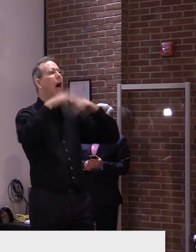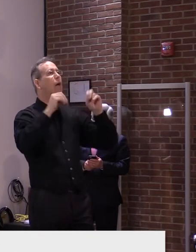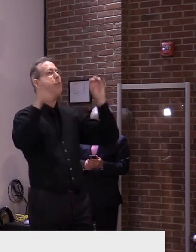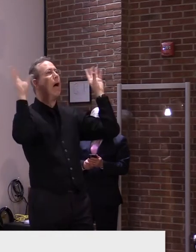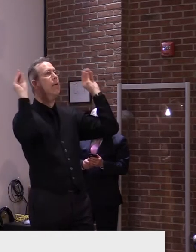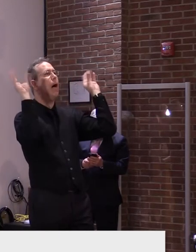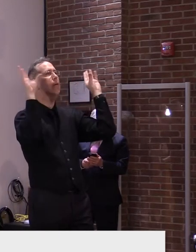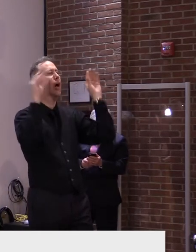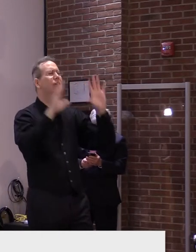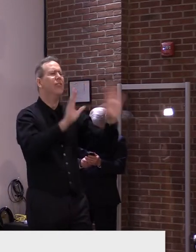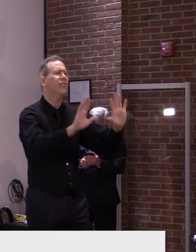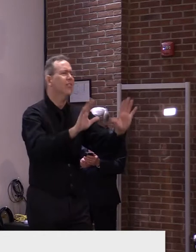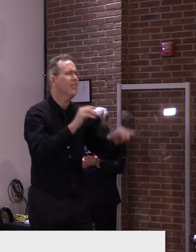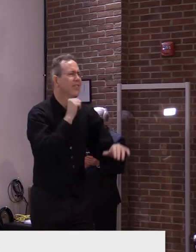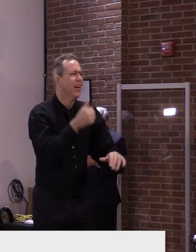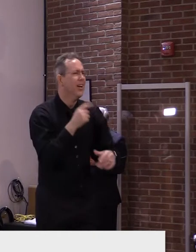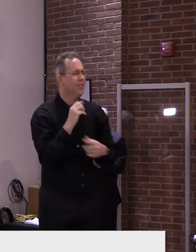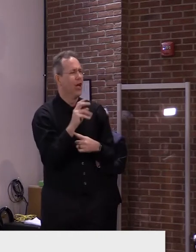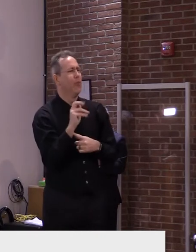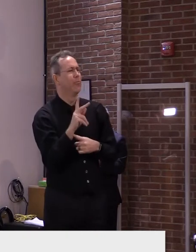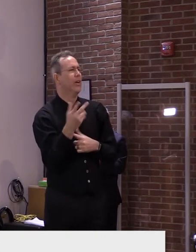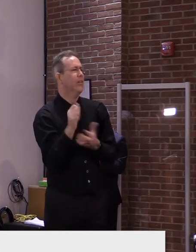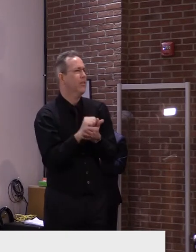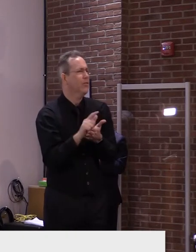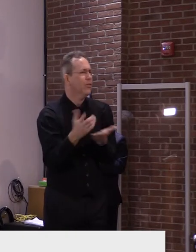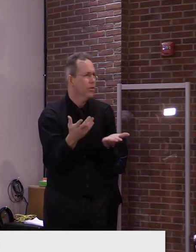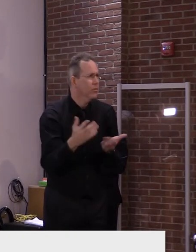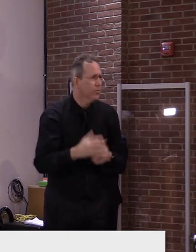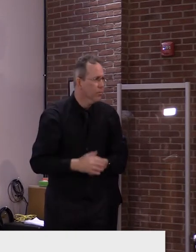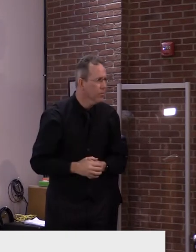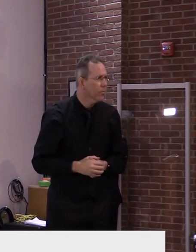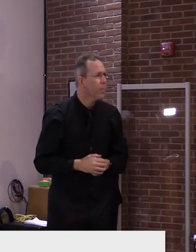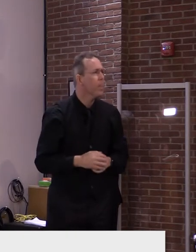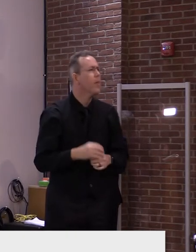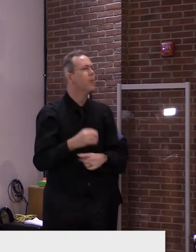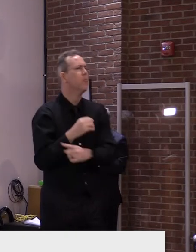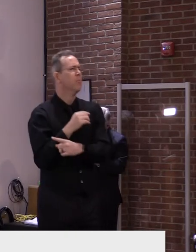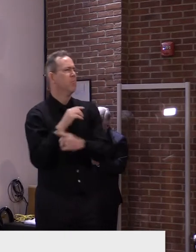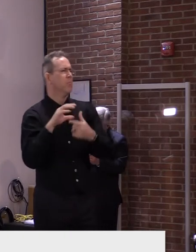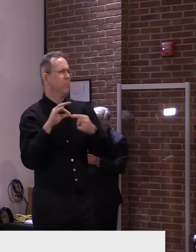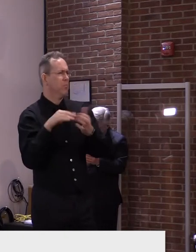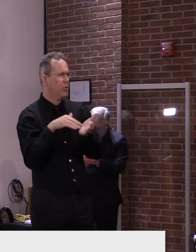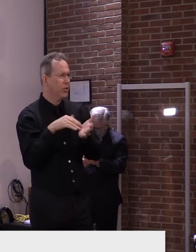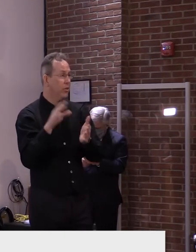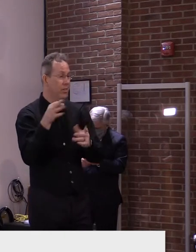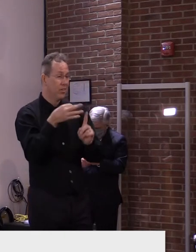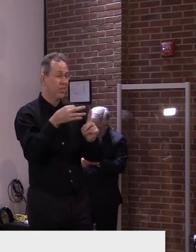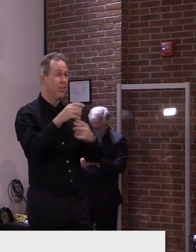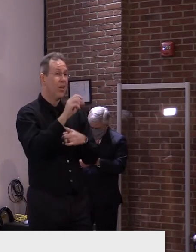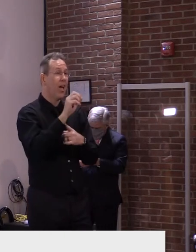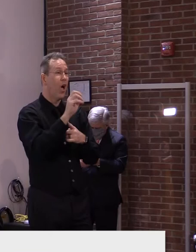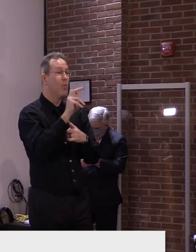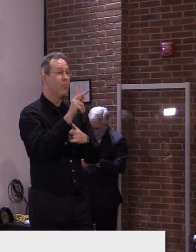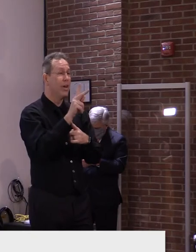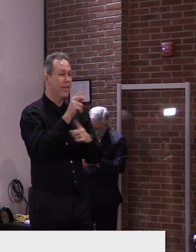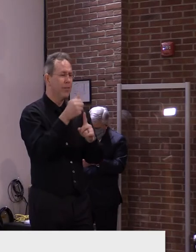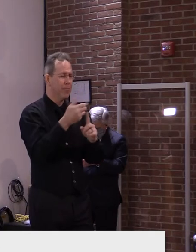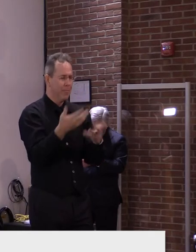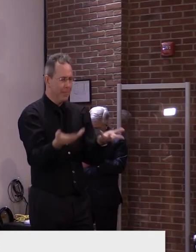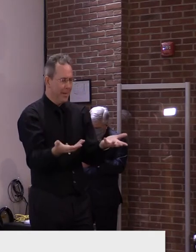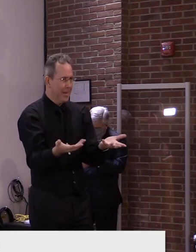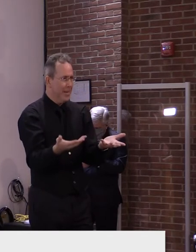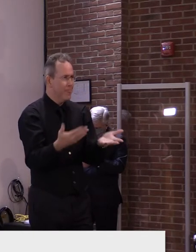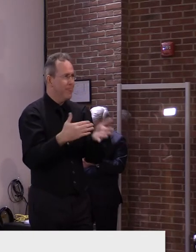Thank you, Governor. In fact, in most cases, it's not as dramatic as it might appear. It is an epidemiologic definition that has to do